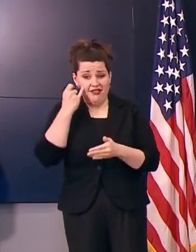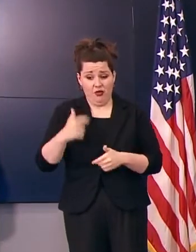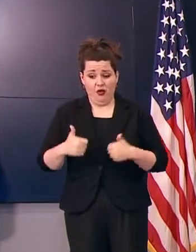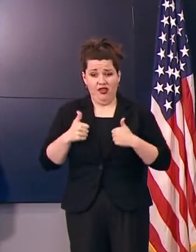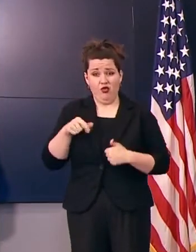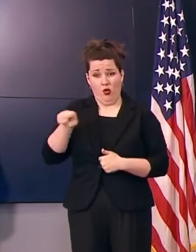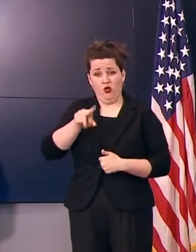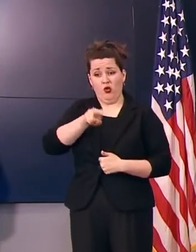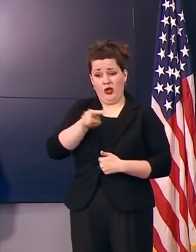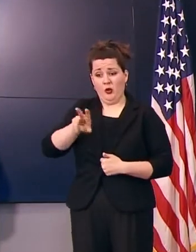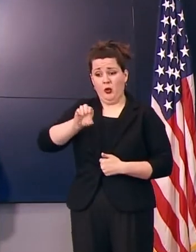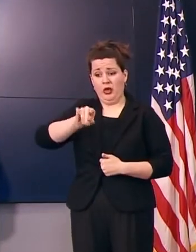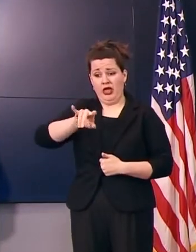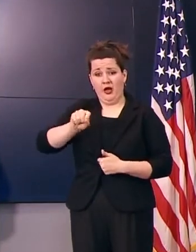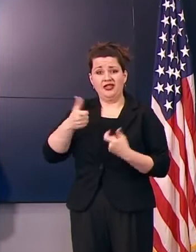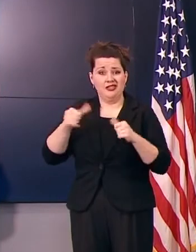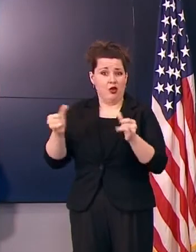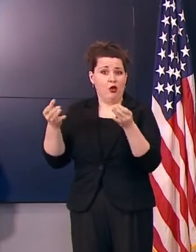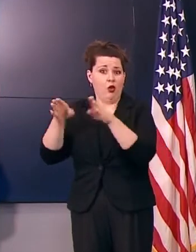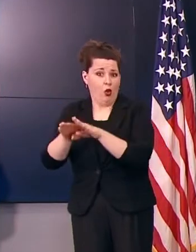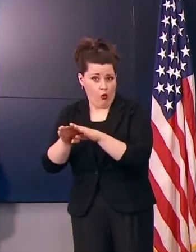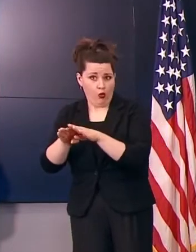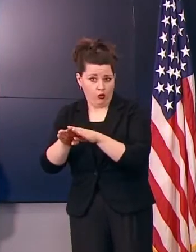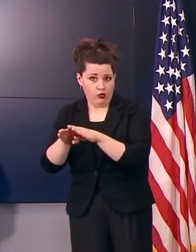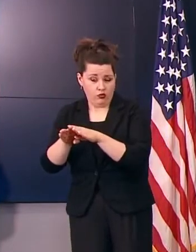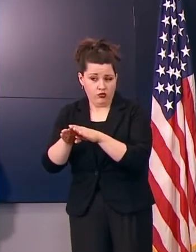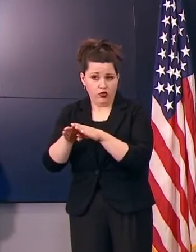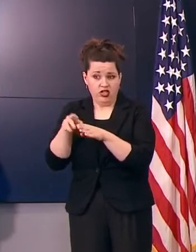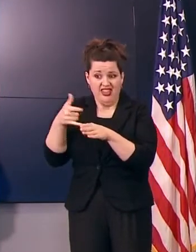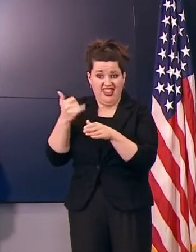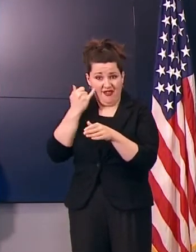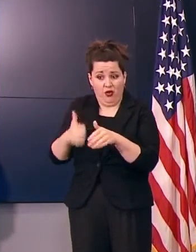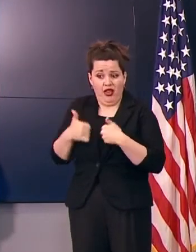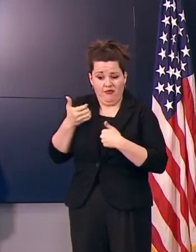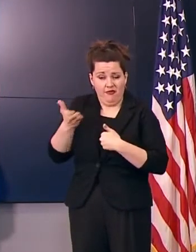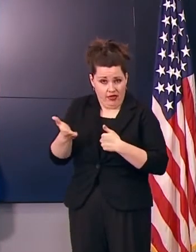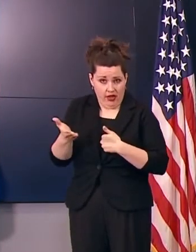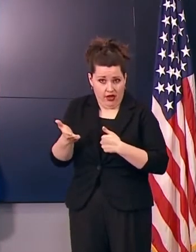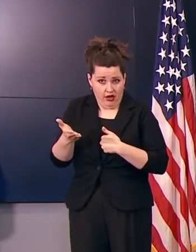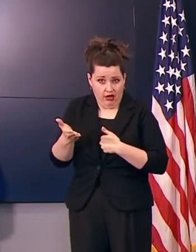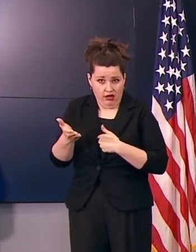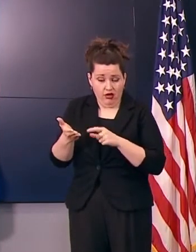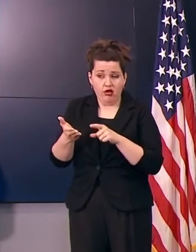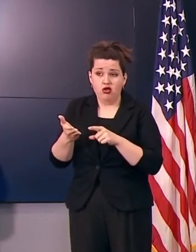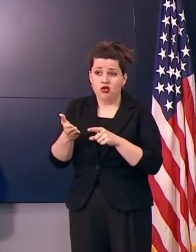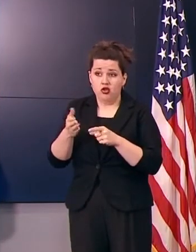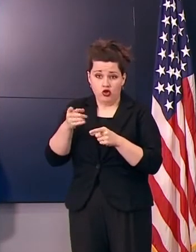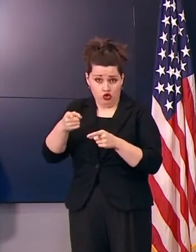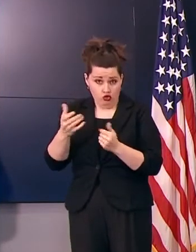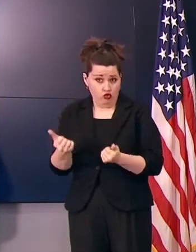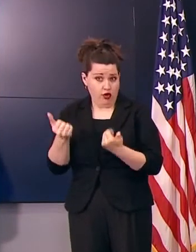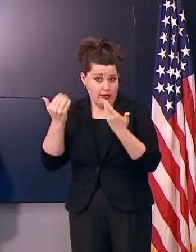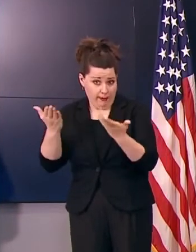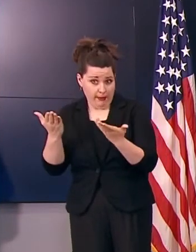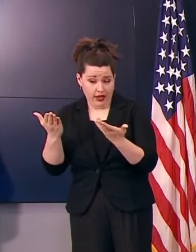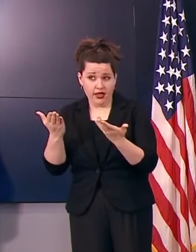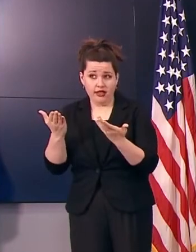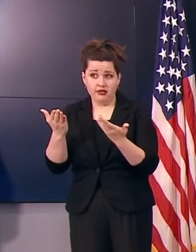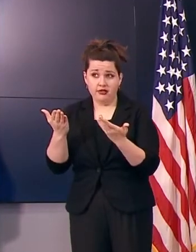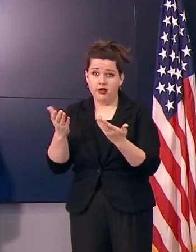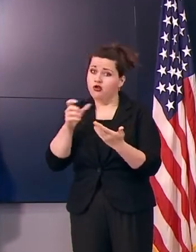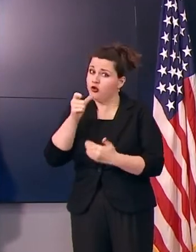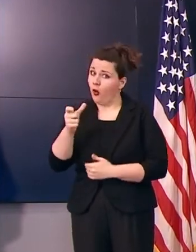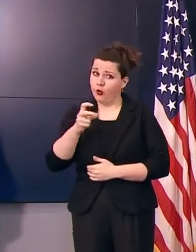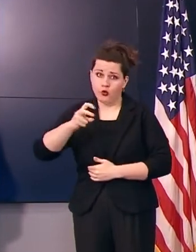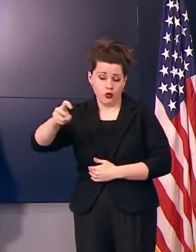22 counties and so many people are watching your, your briefing right now, if you live in one of those counties, do you recommend not